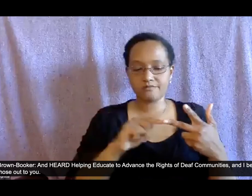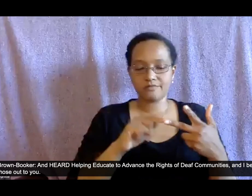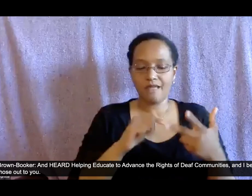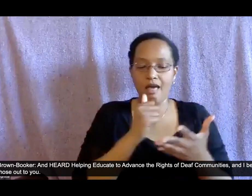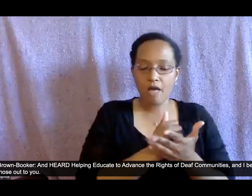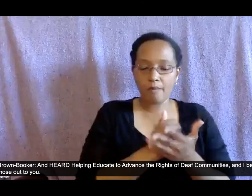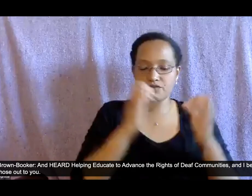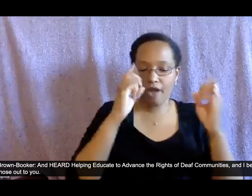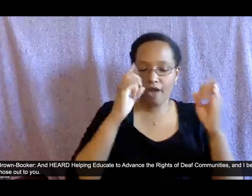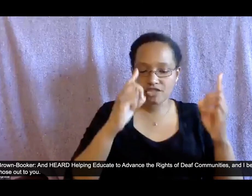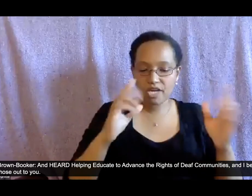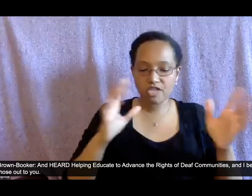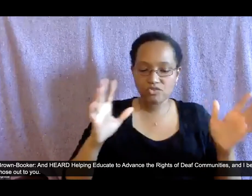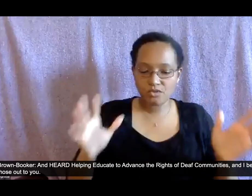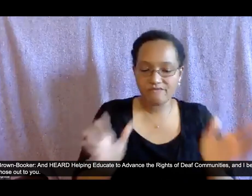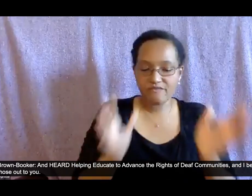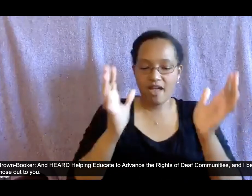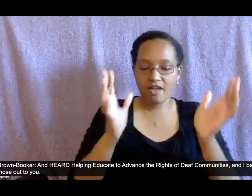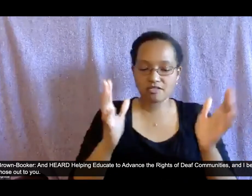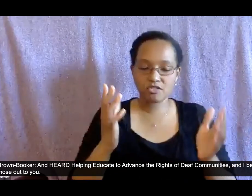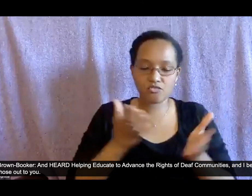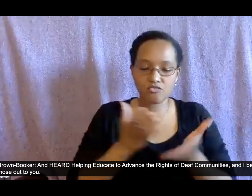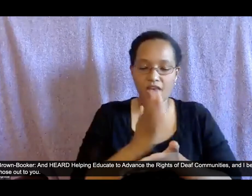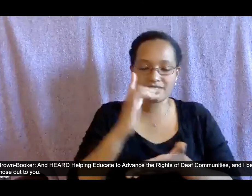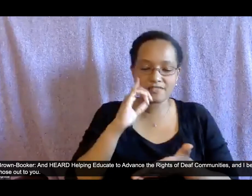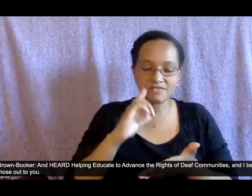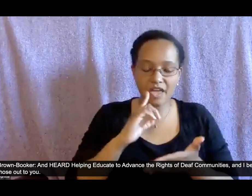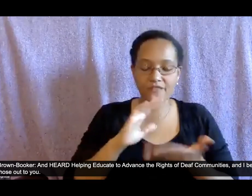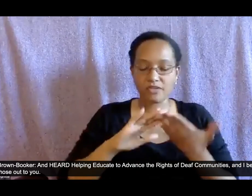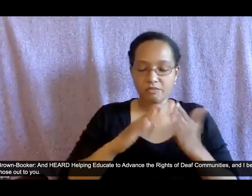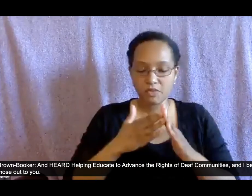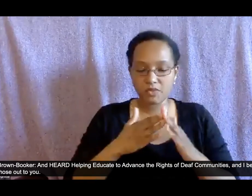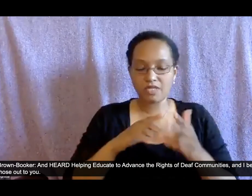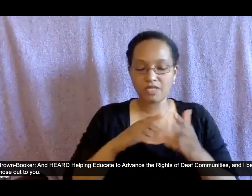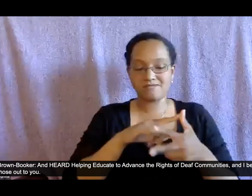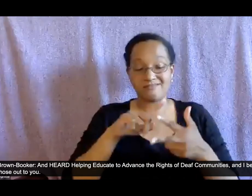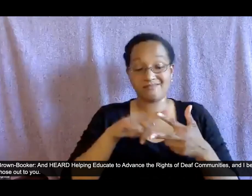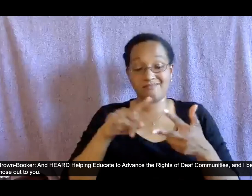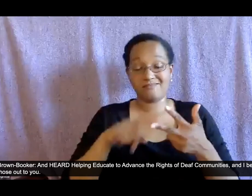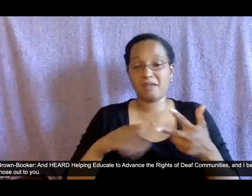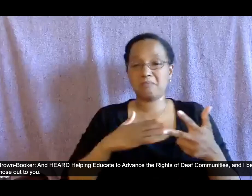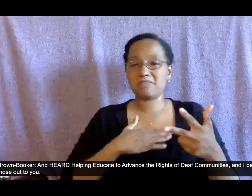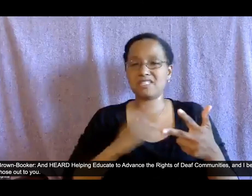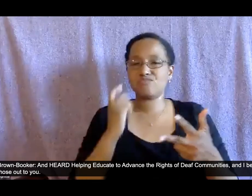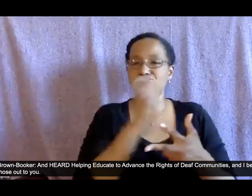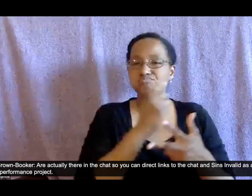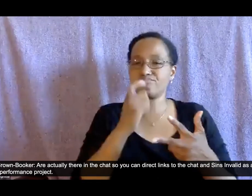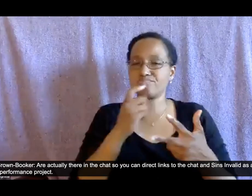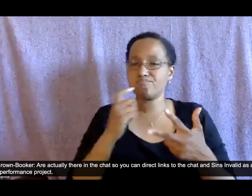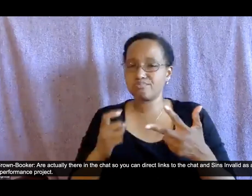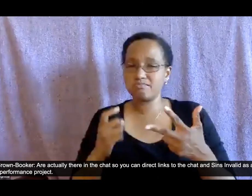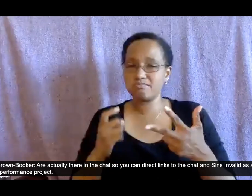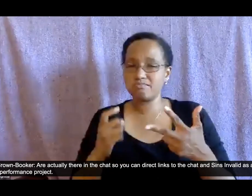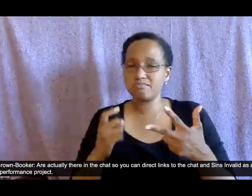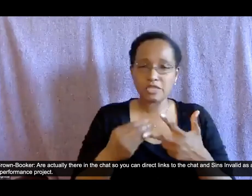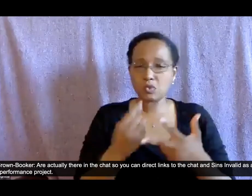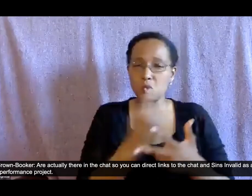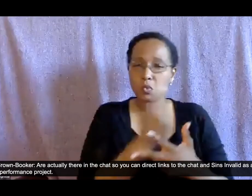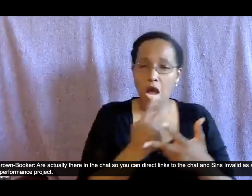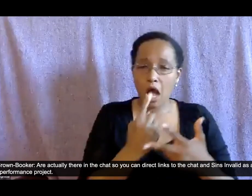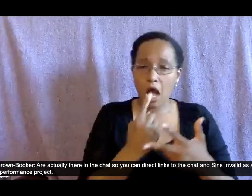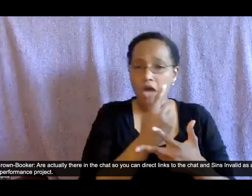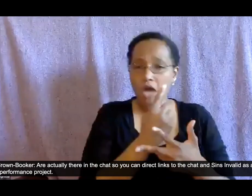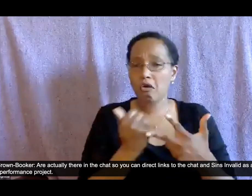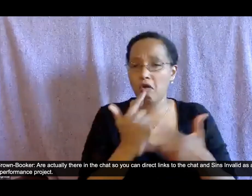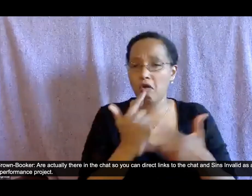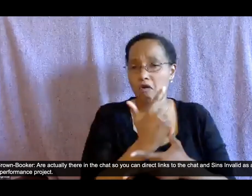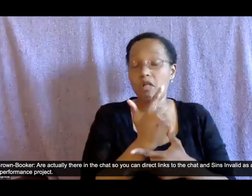um i believe that we will send those out to you uh uh or actually they're in the chat so you